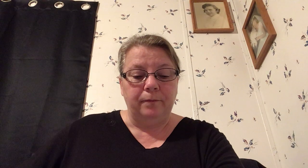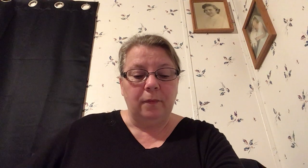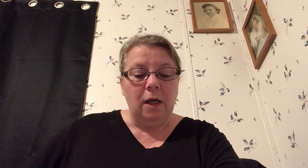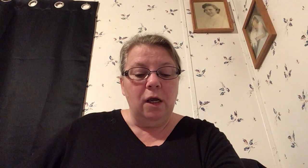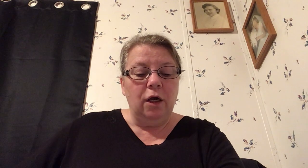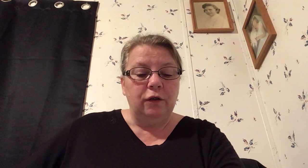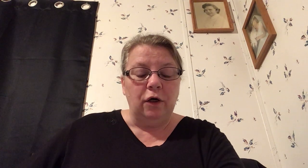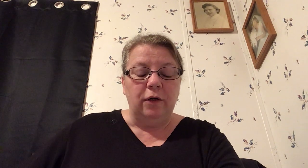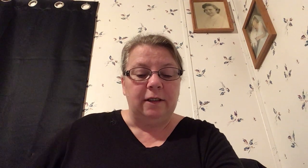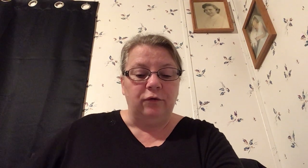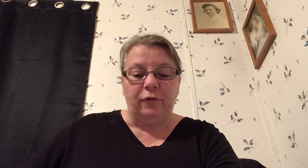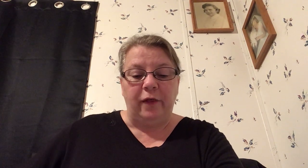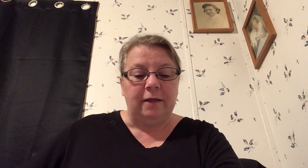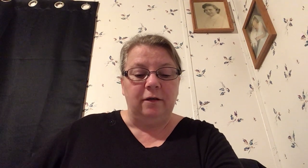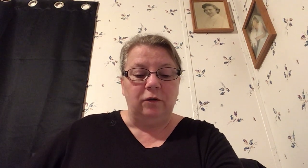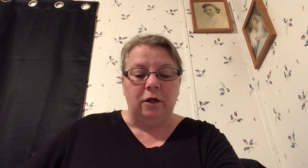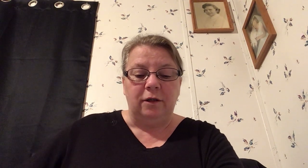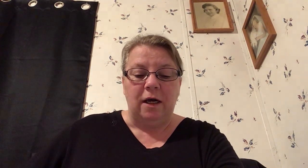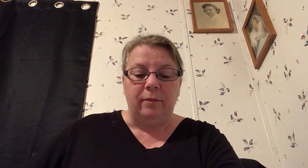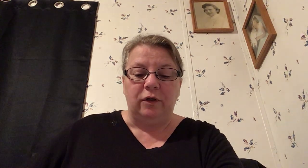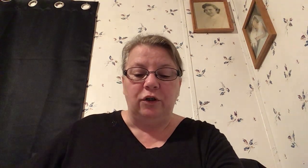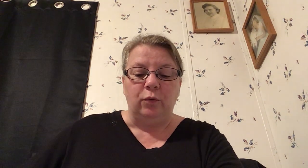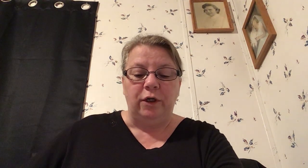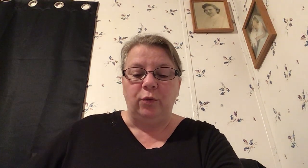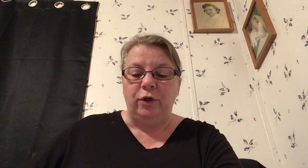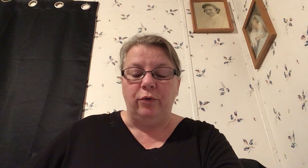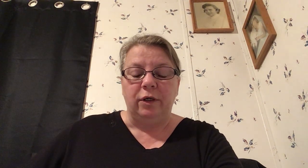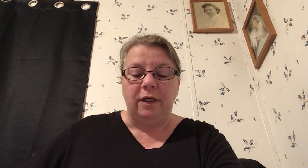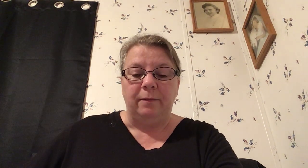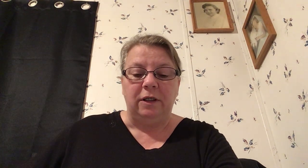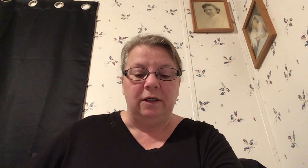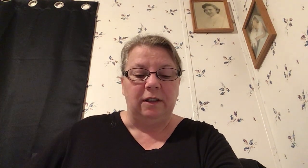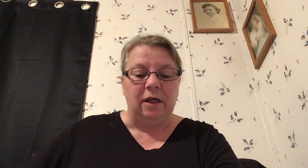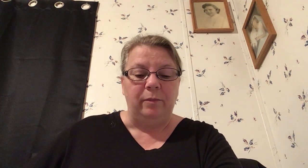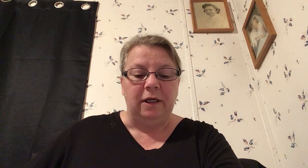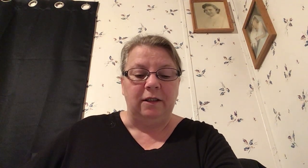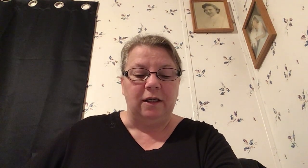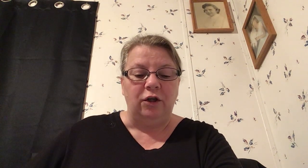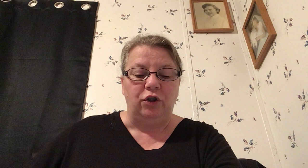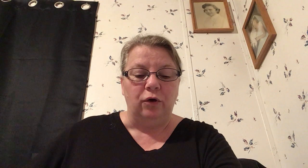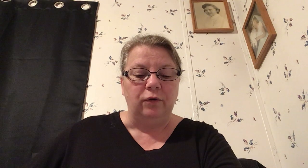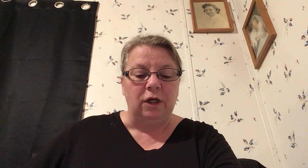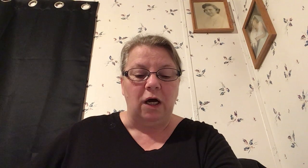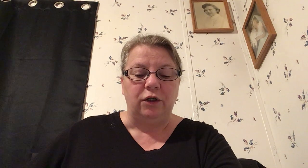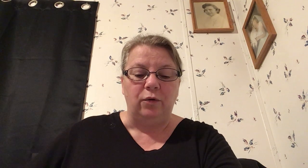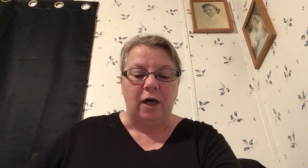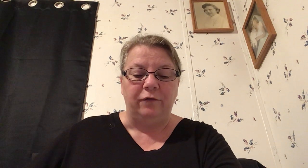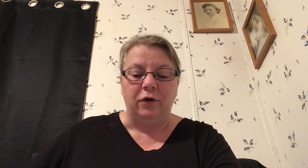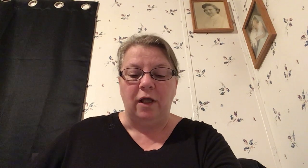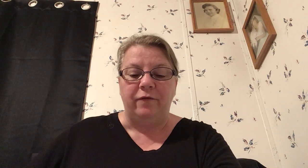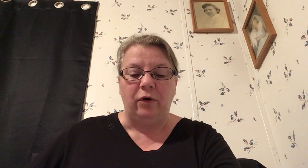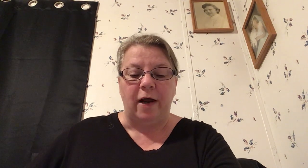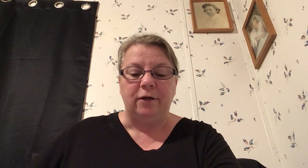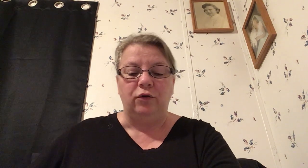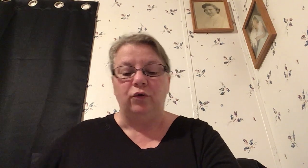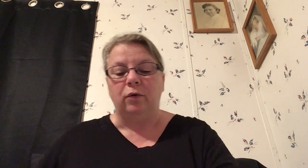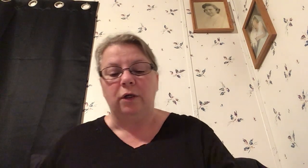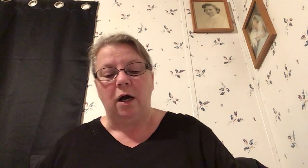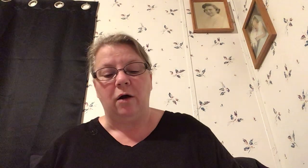so it says reflect on a time or situation when you were tempted to sin but instead chose not to out of your love and gratitude toward god